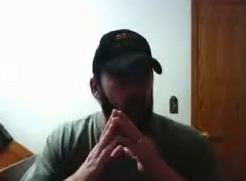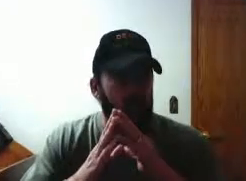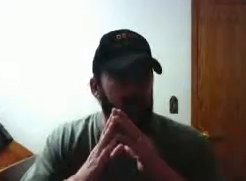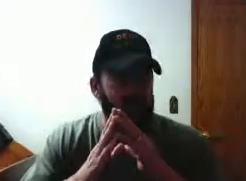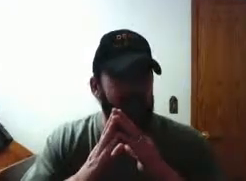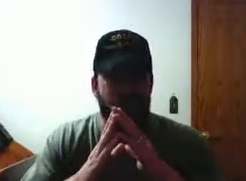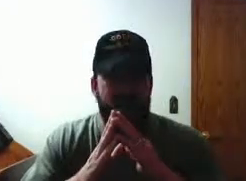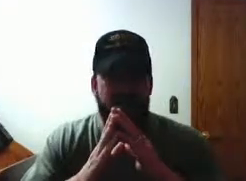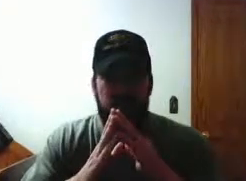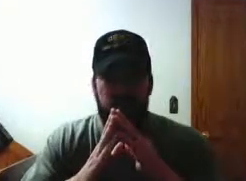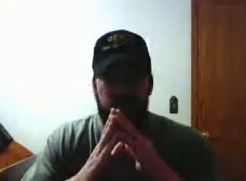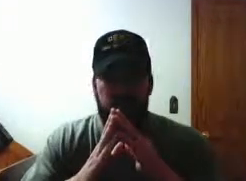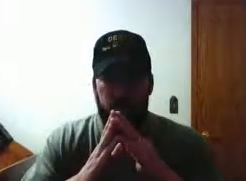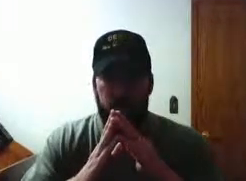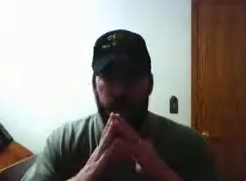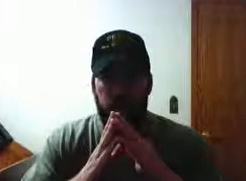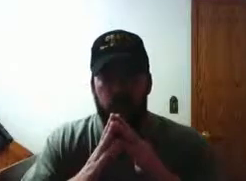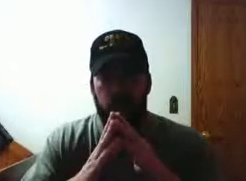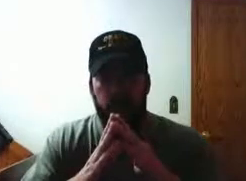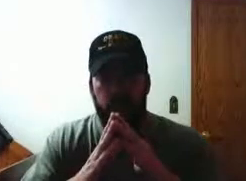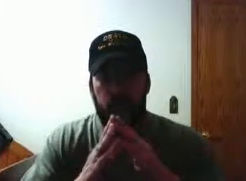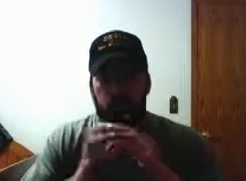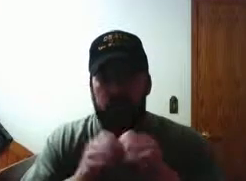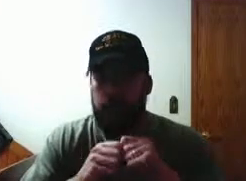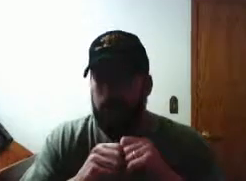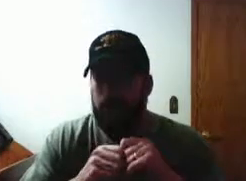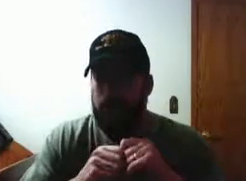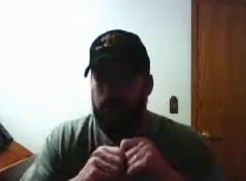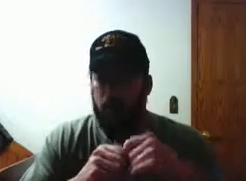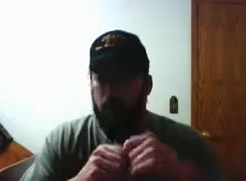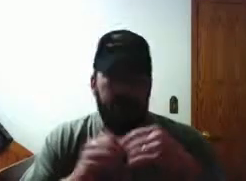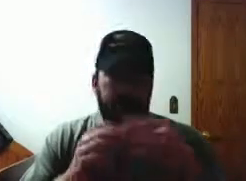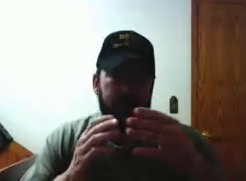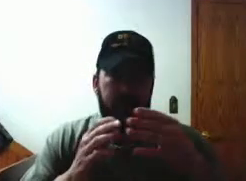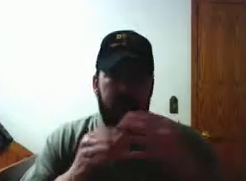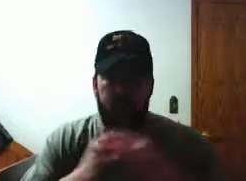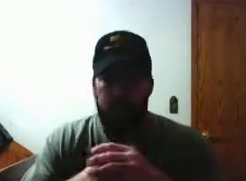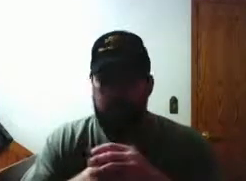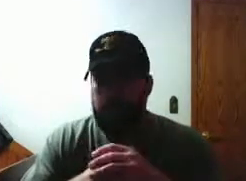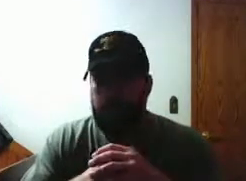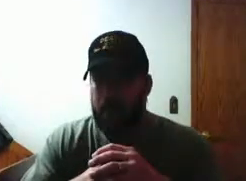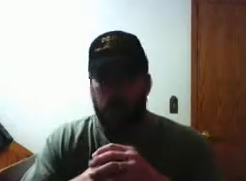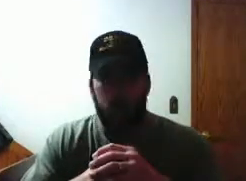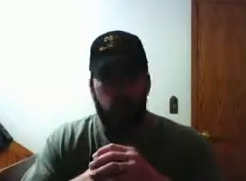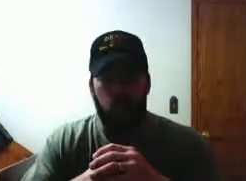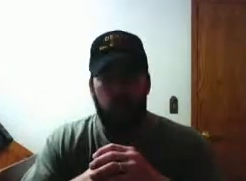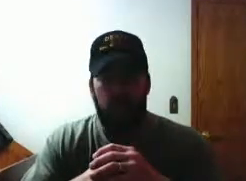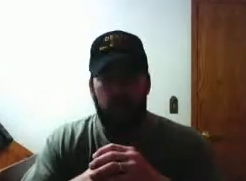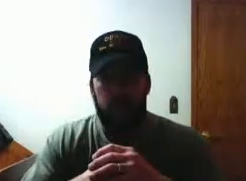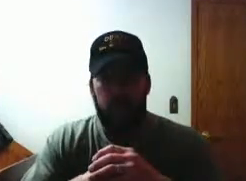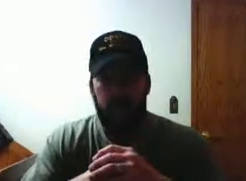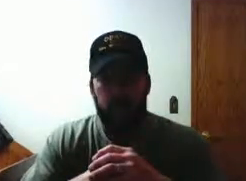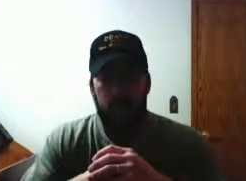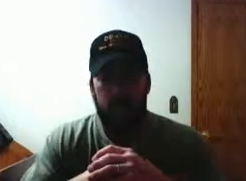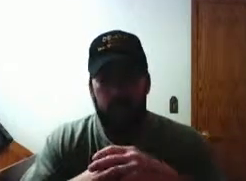now major me and martin and a few others and all it is is it's psychological warfare to you know uh